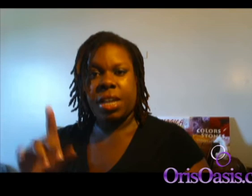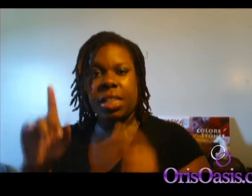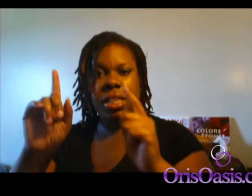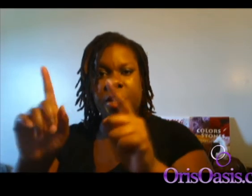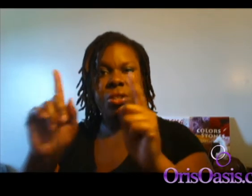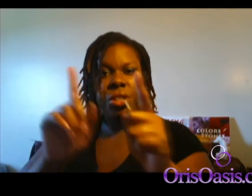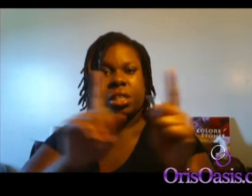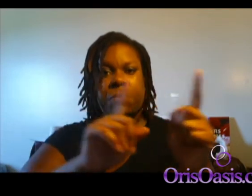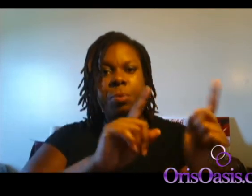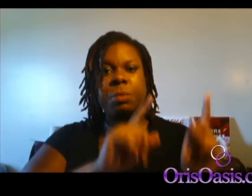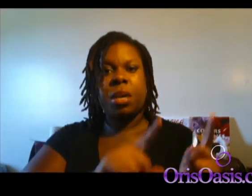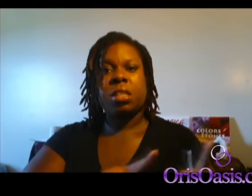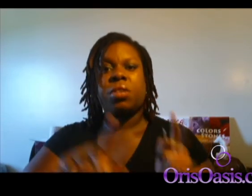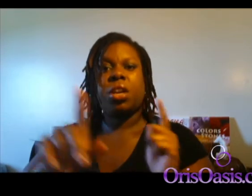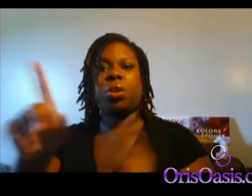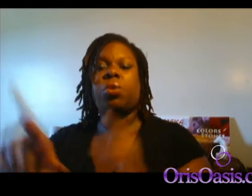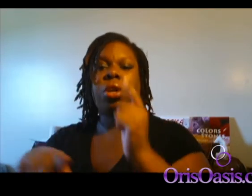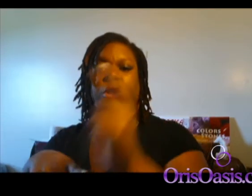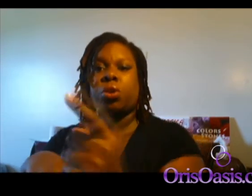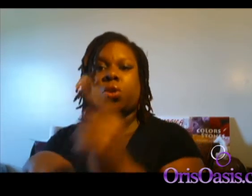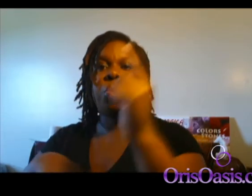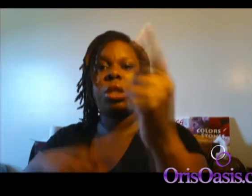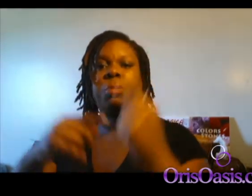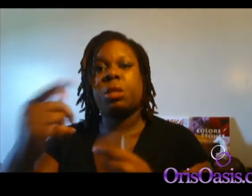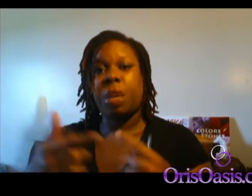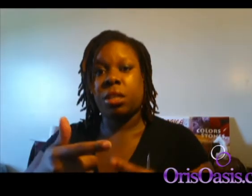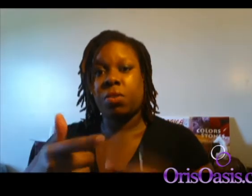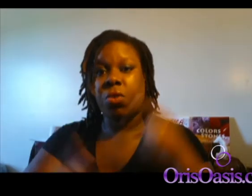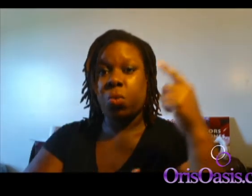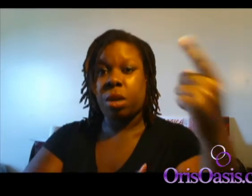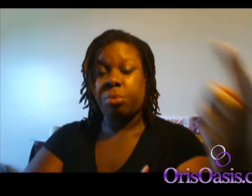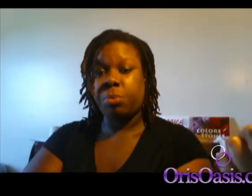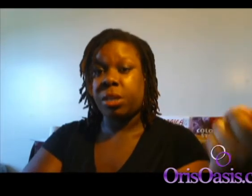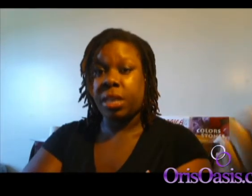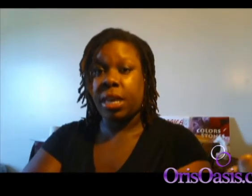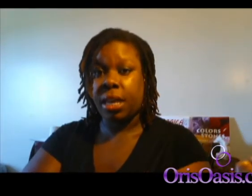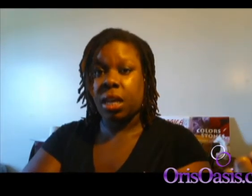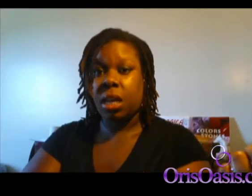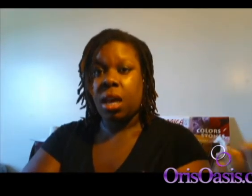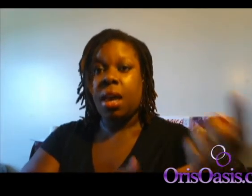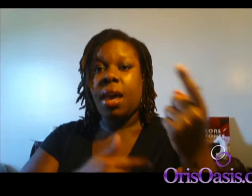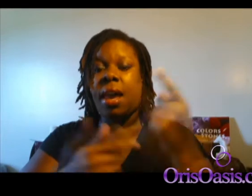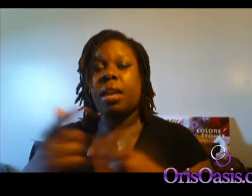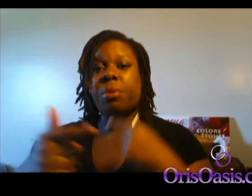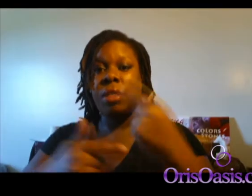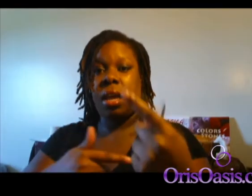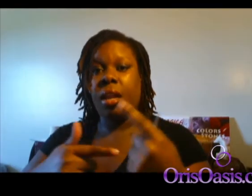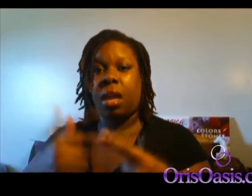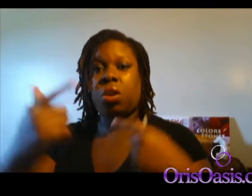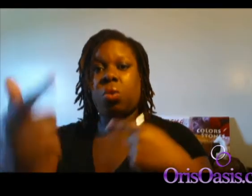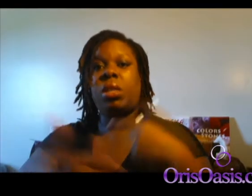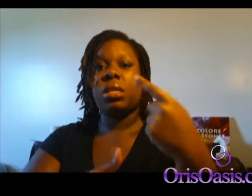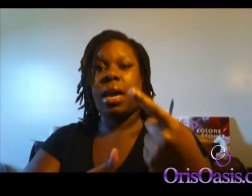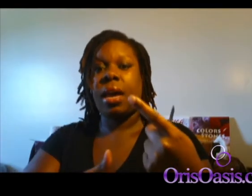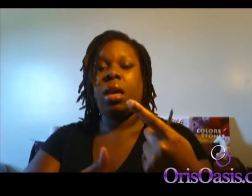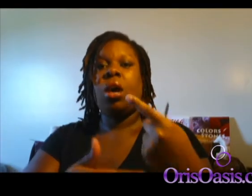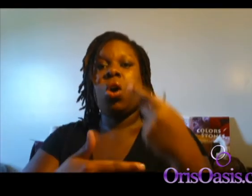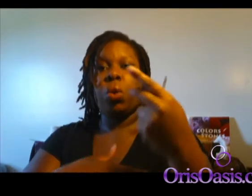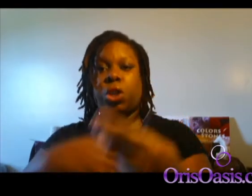that these are just different perspectives. And, you can choose which perspective you want to partake in. And, in partaking of that, you decide what you want